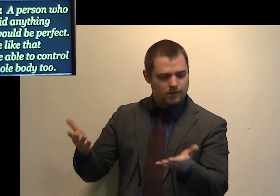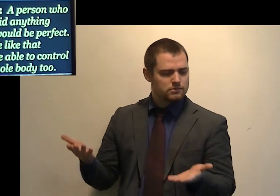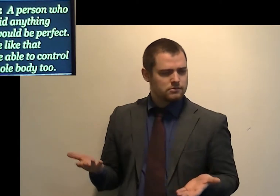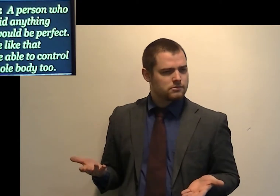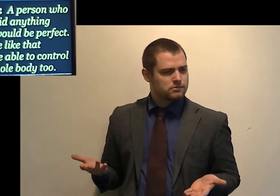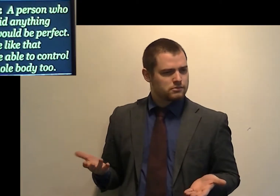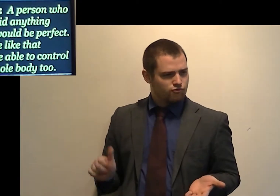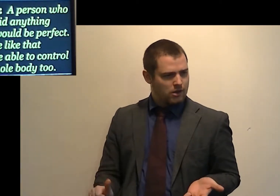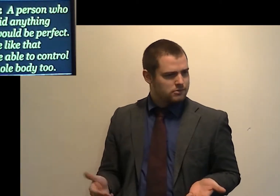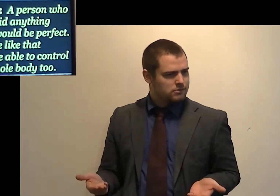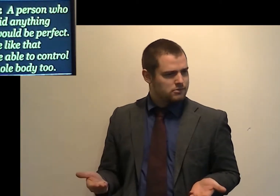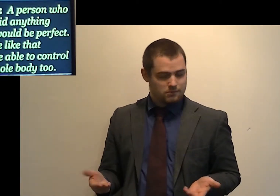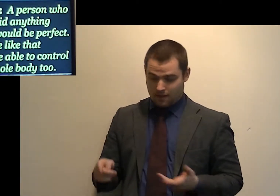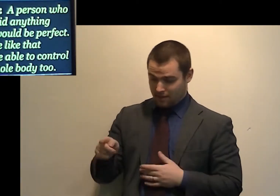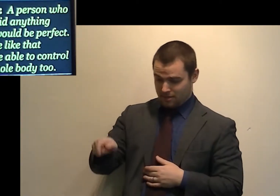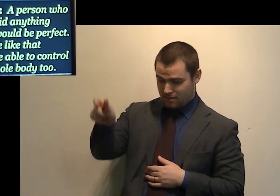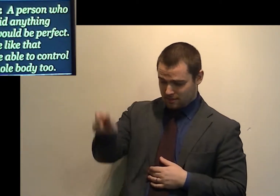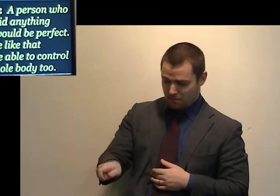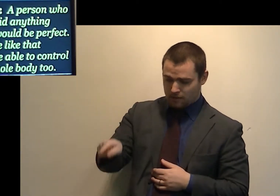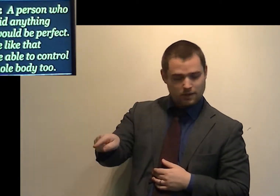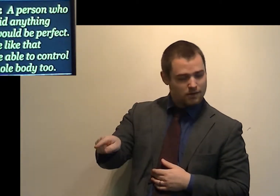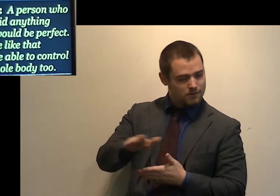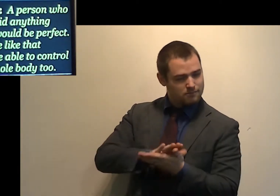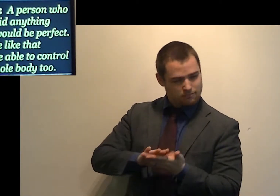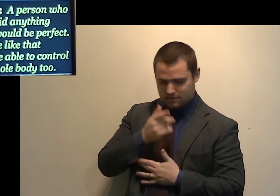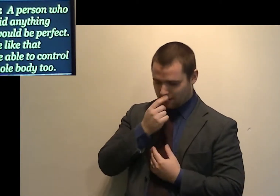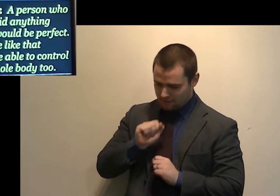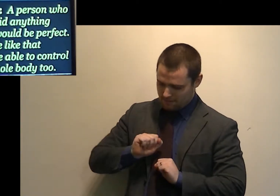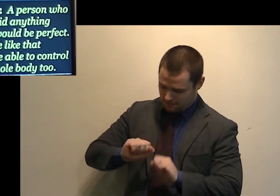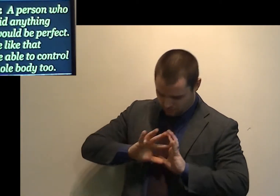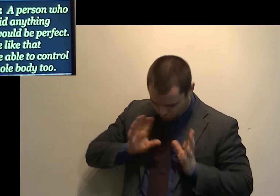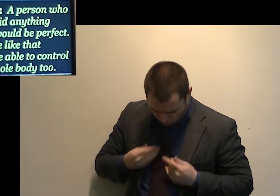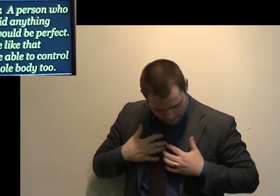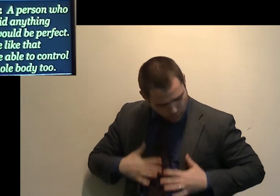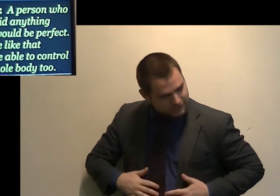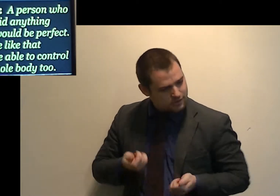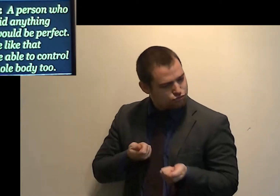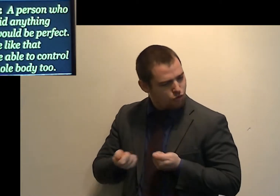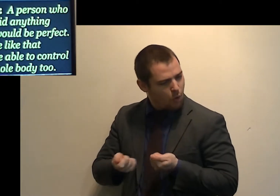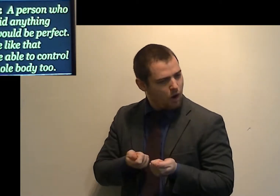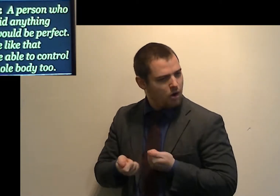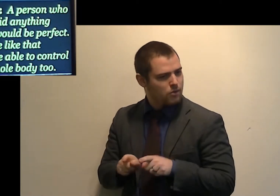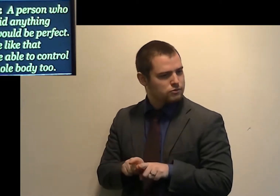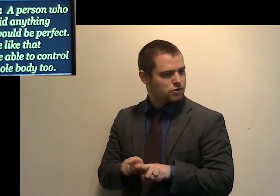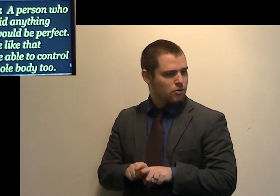Someone like that, would be able to control their whole body too. First quote,